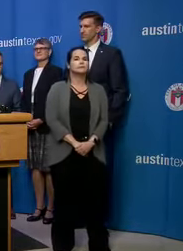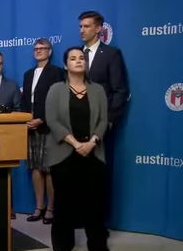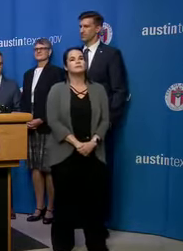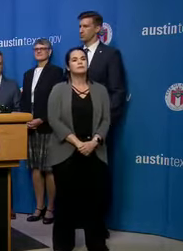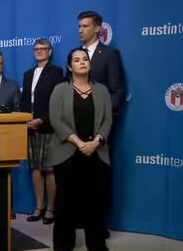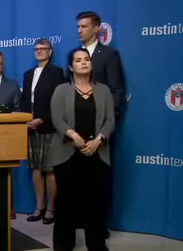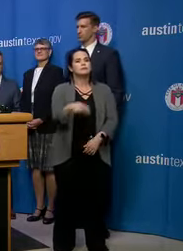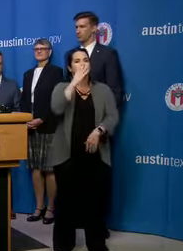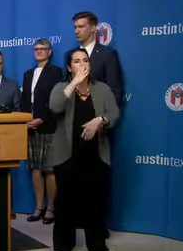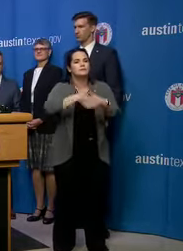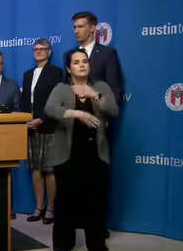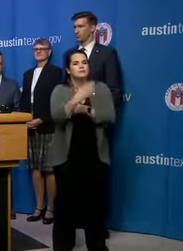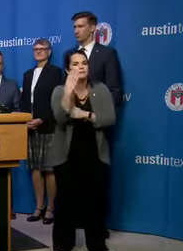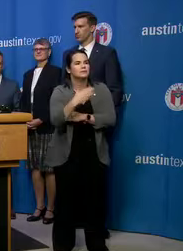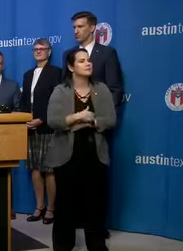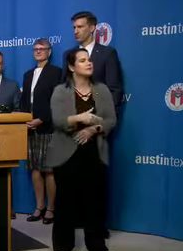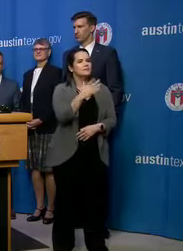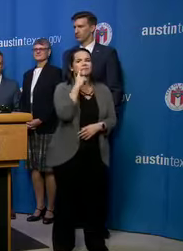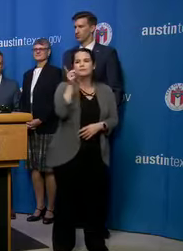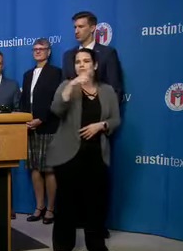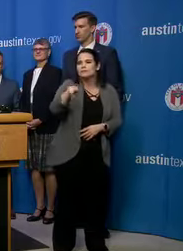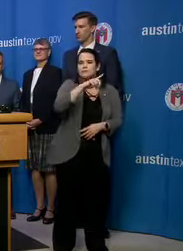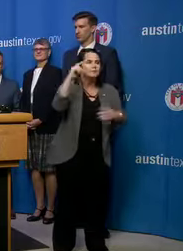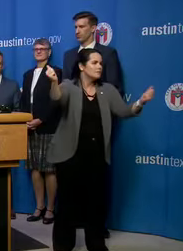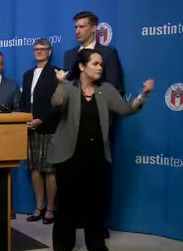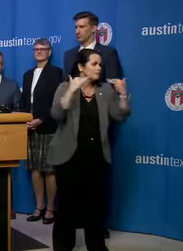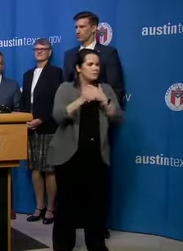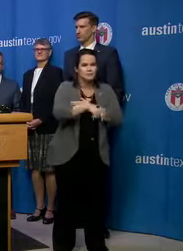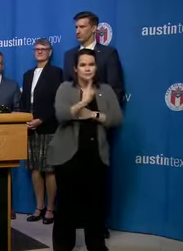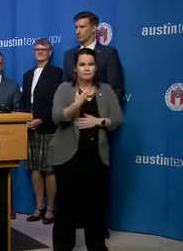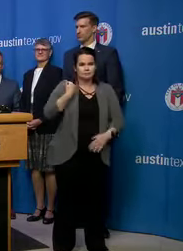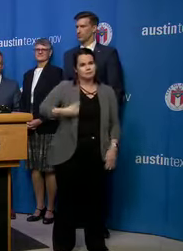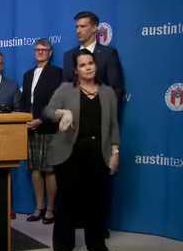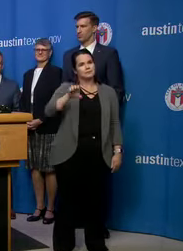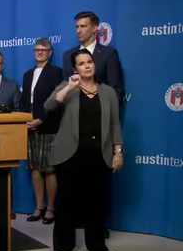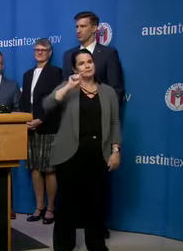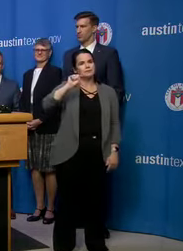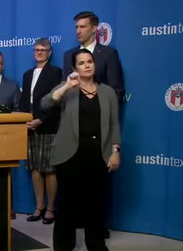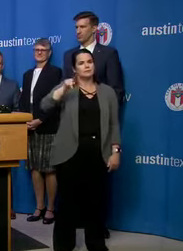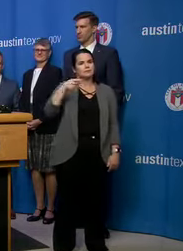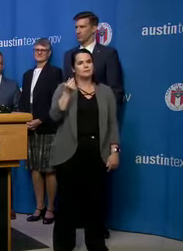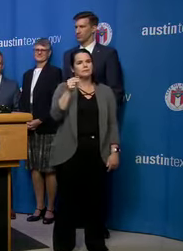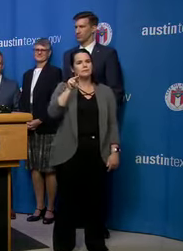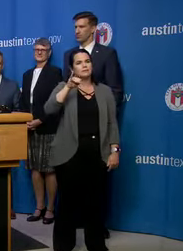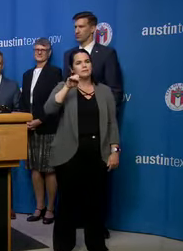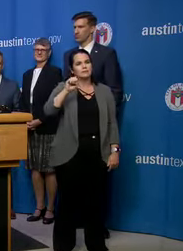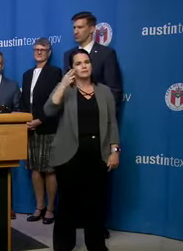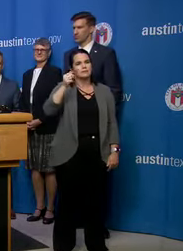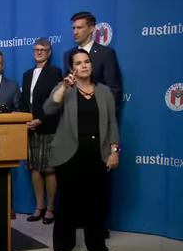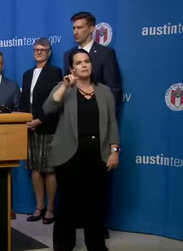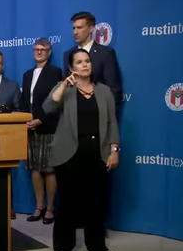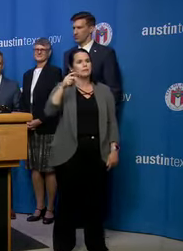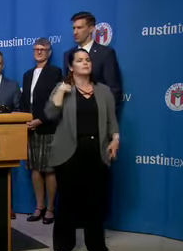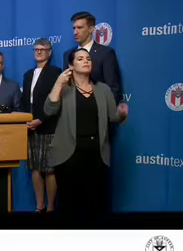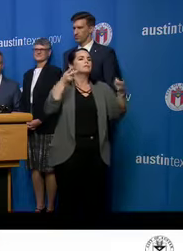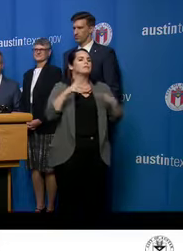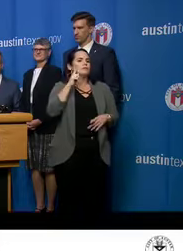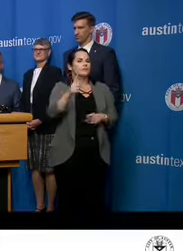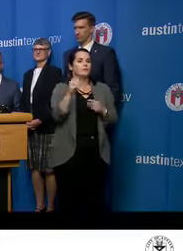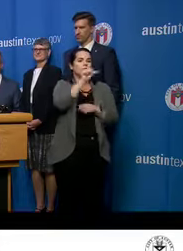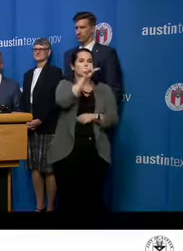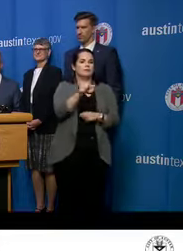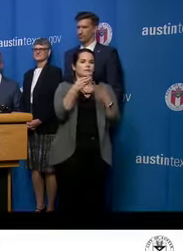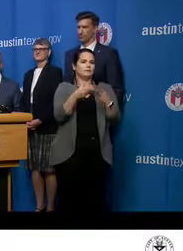Good morning. Thank you all for being here today. I am Stephanie Hayden, Director of Austin Public Health. The